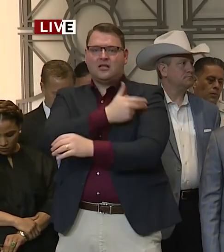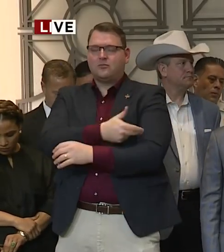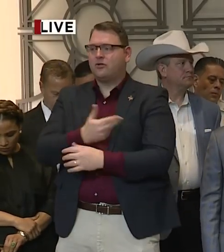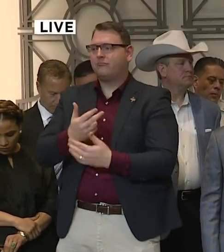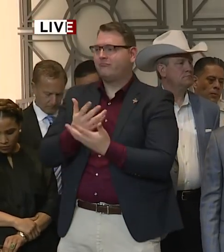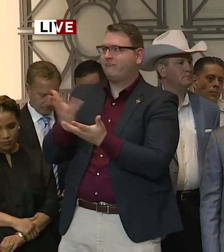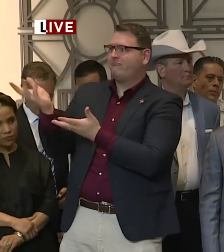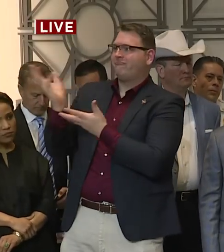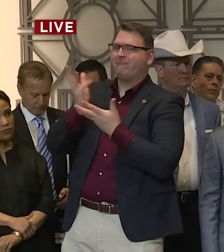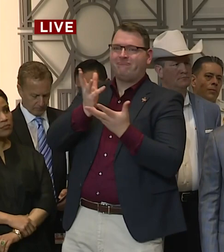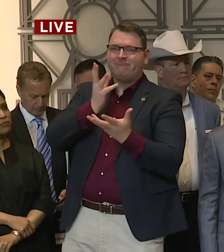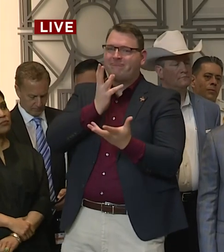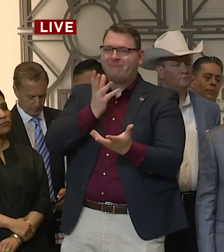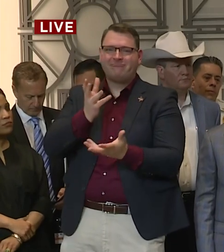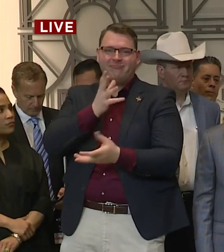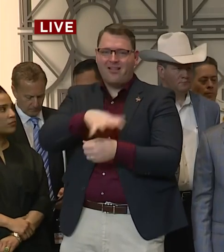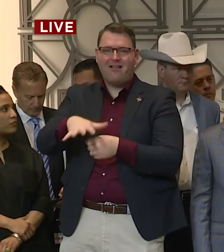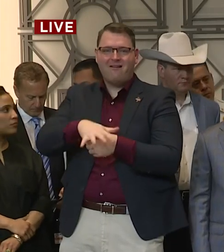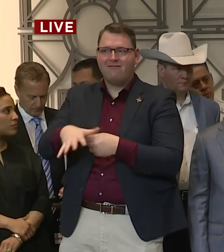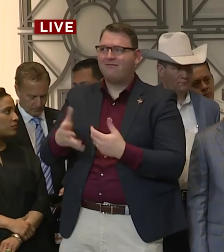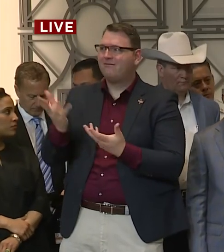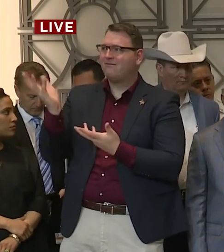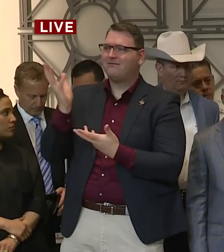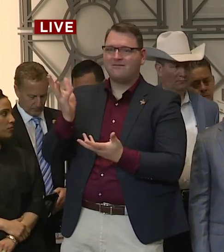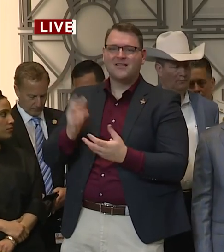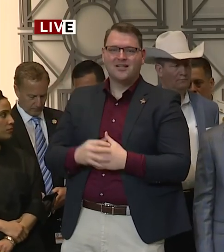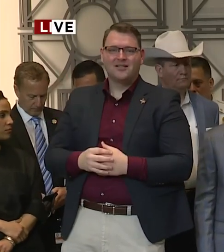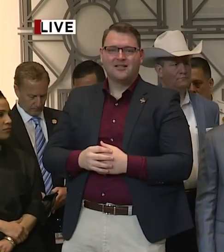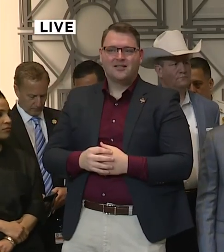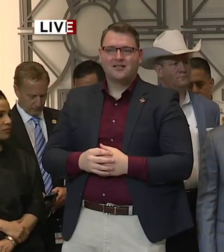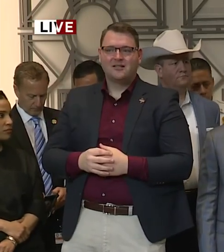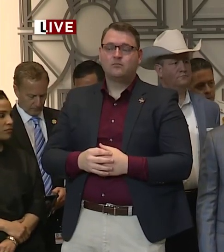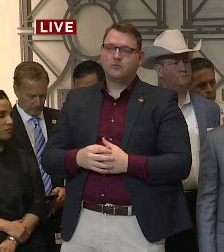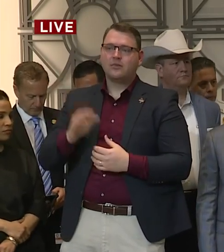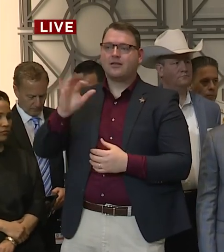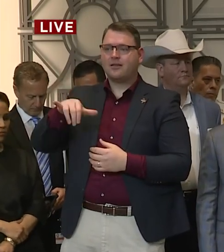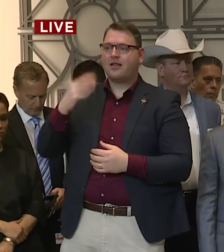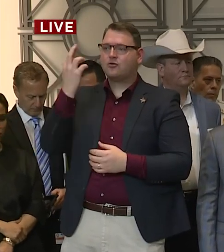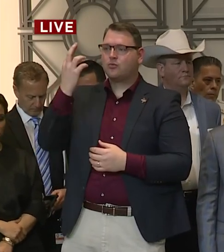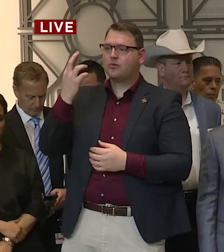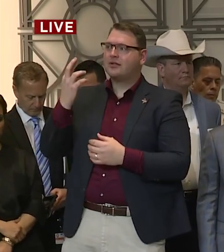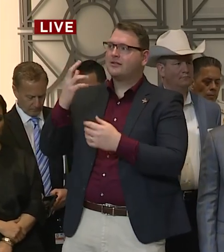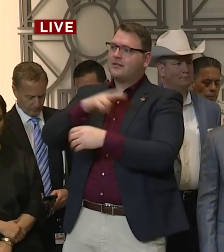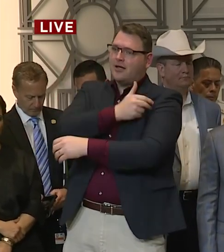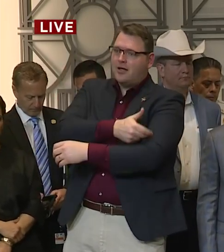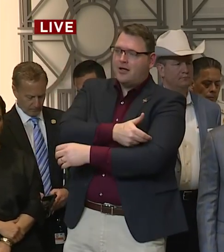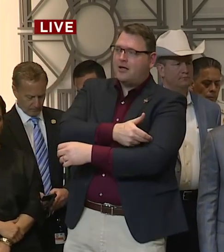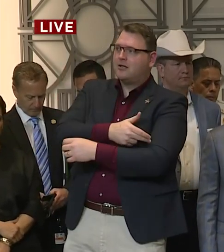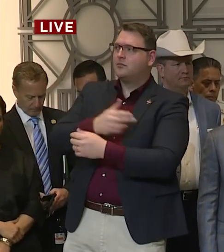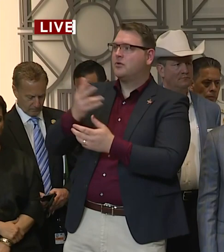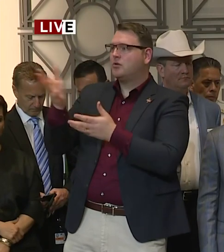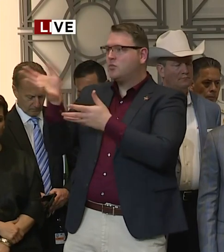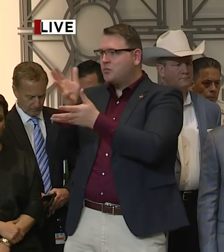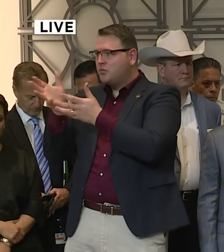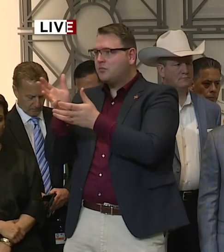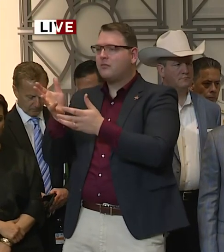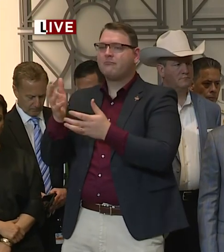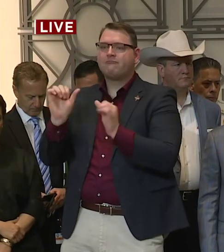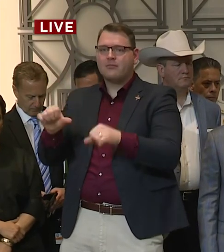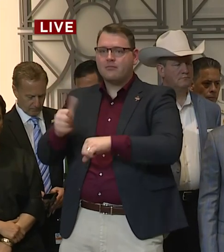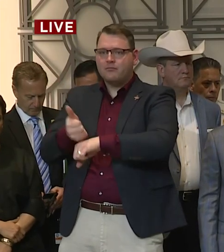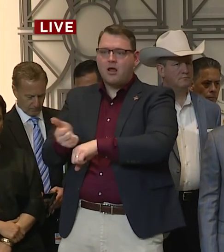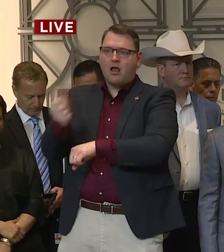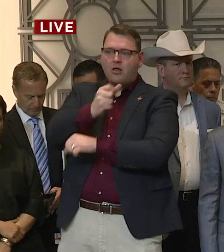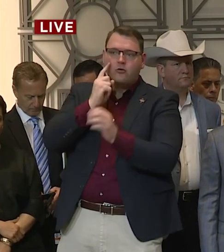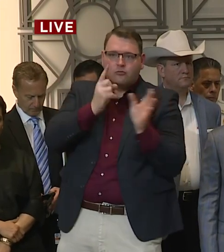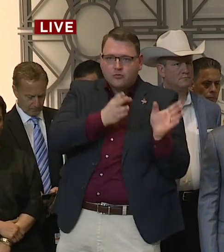those hospitals, health care entities, ICU beds, hospital beds in general, alternate care site strategies, how are they protecting